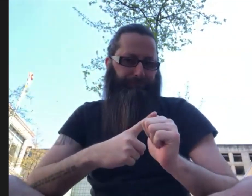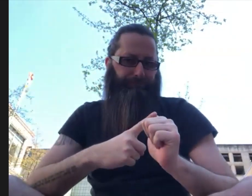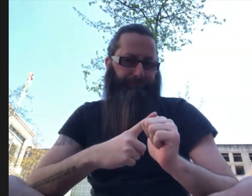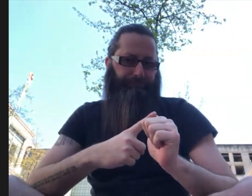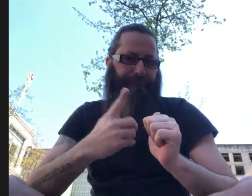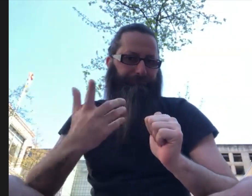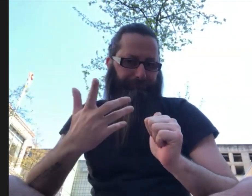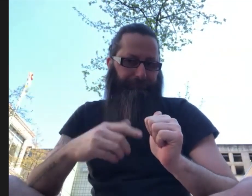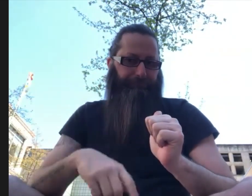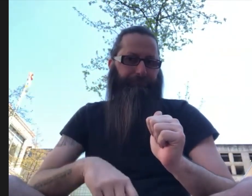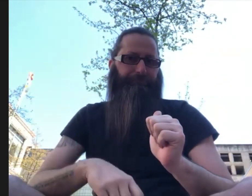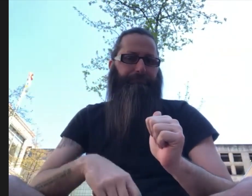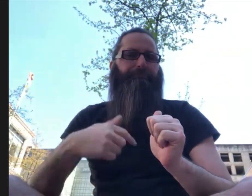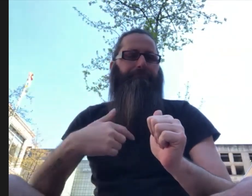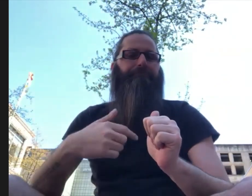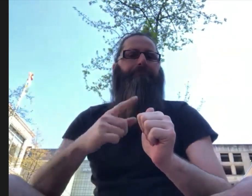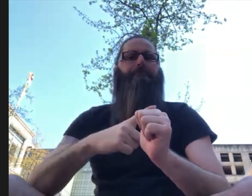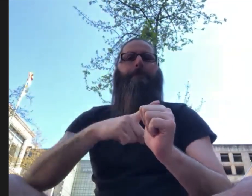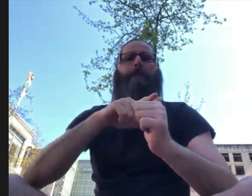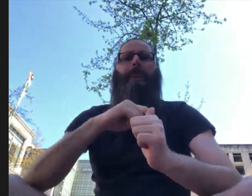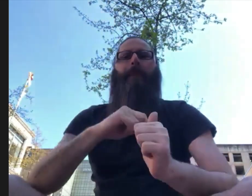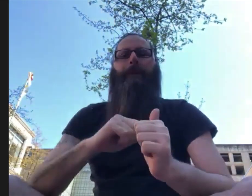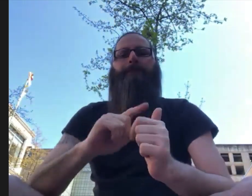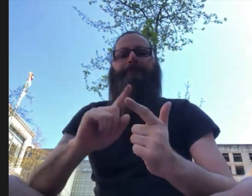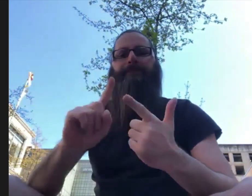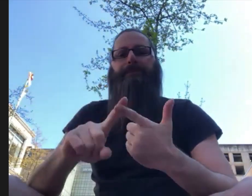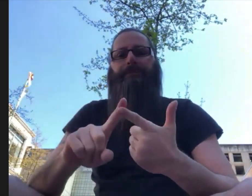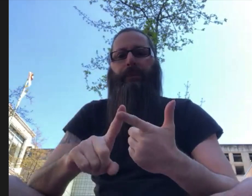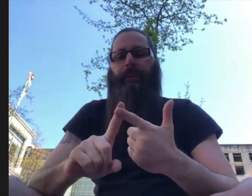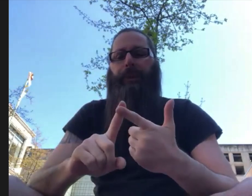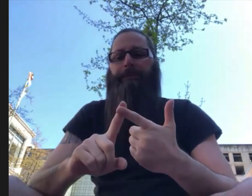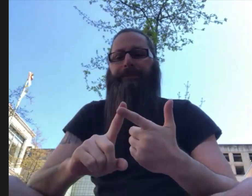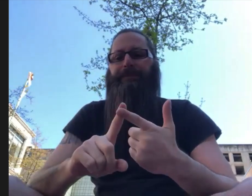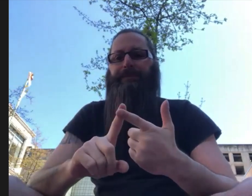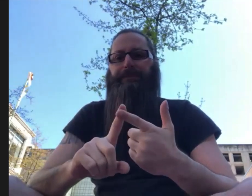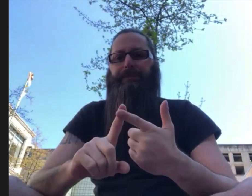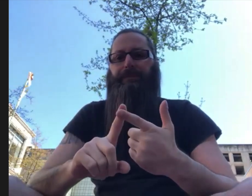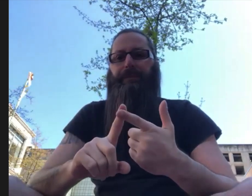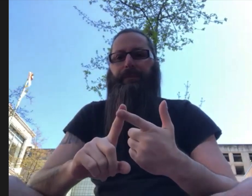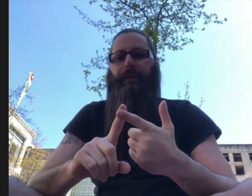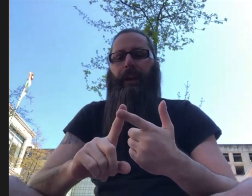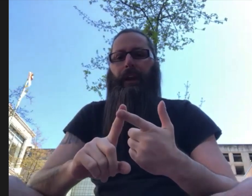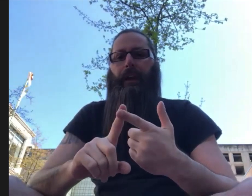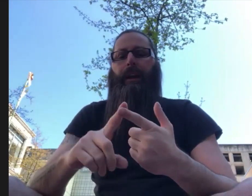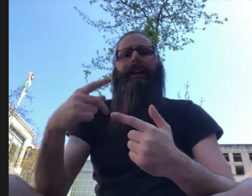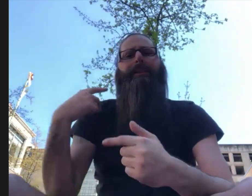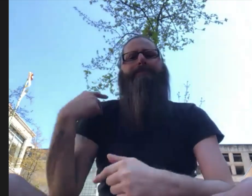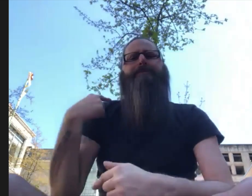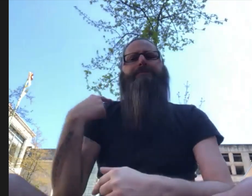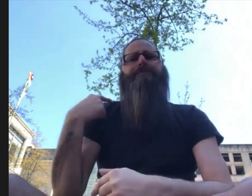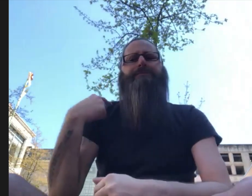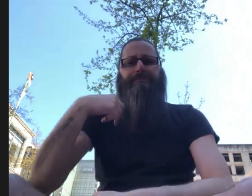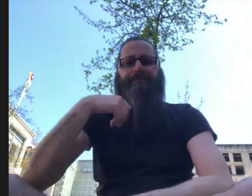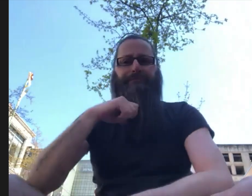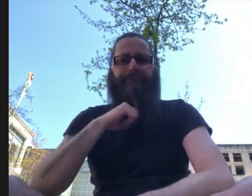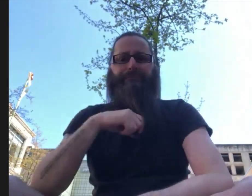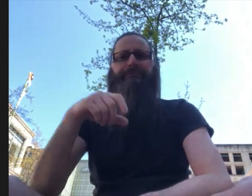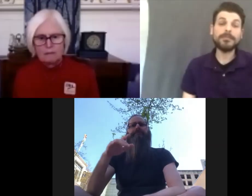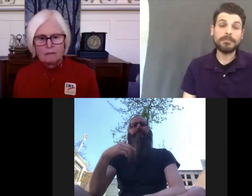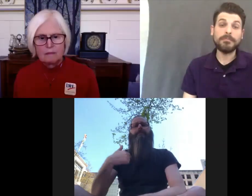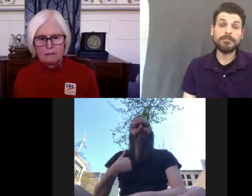show that it's a very easy way to handle the crisis crisis by not just deferring these payments, but actually freezing them.